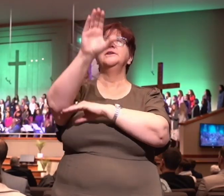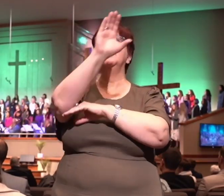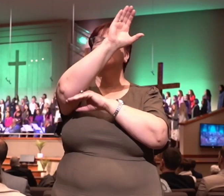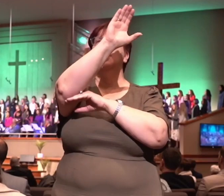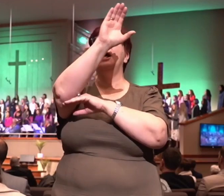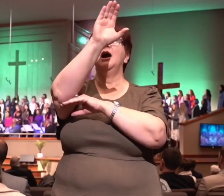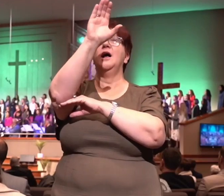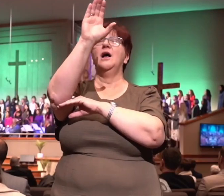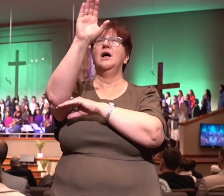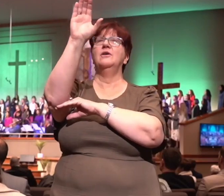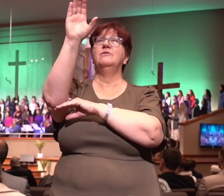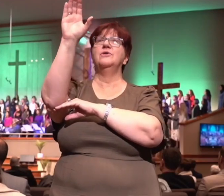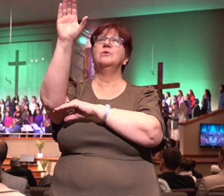Calvary.